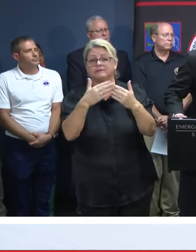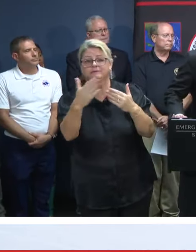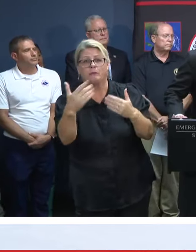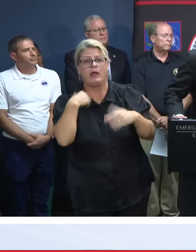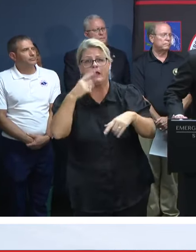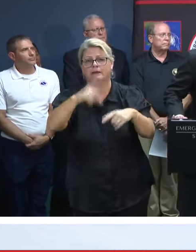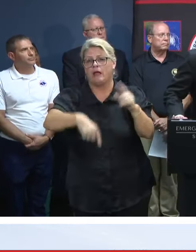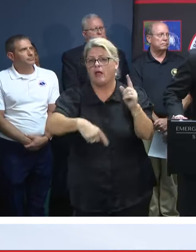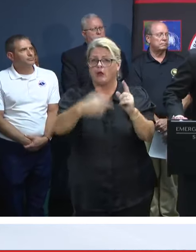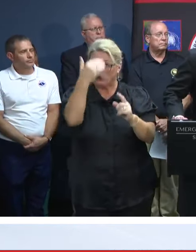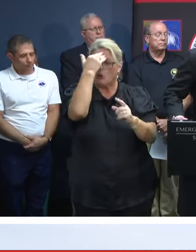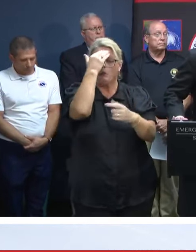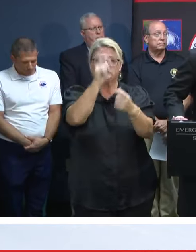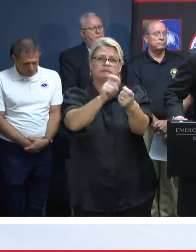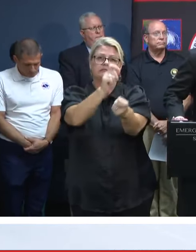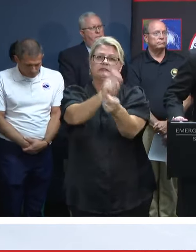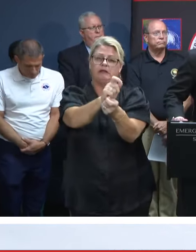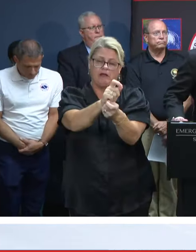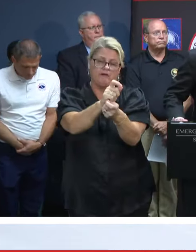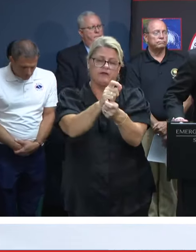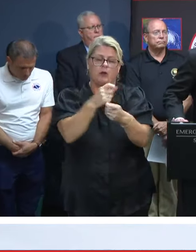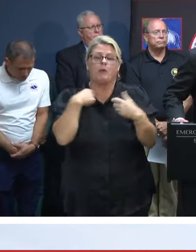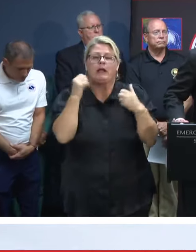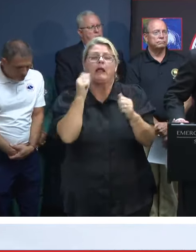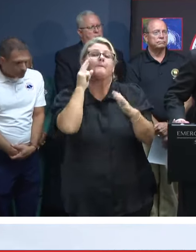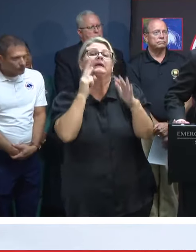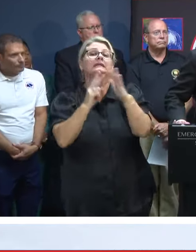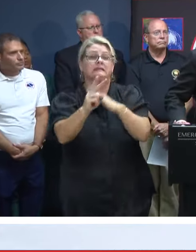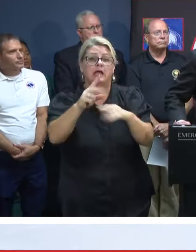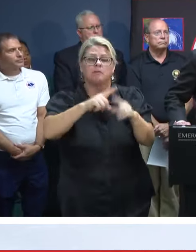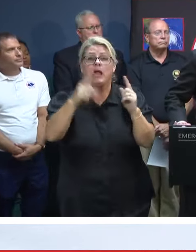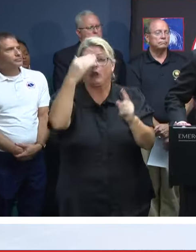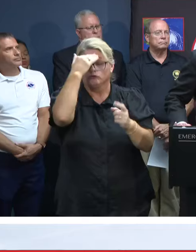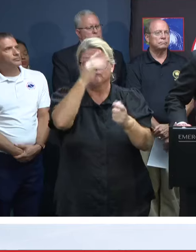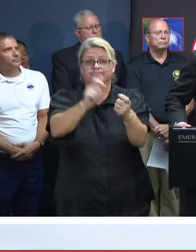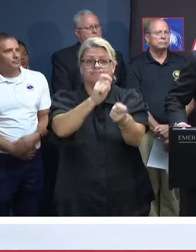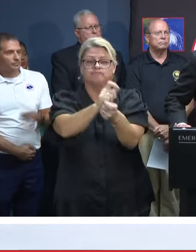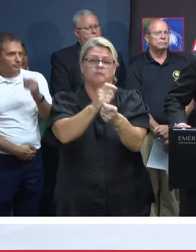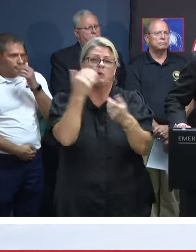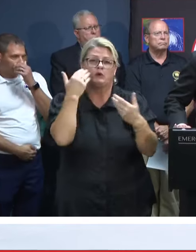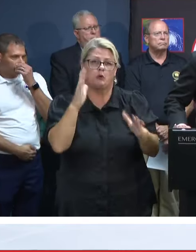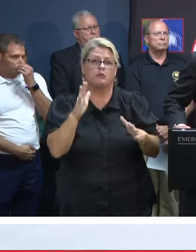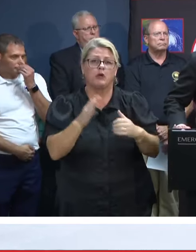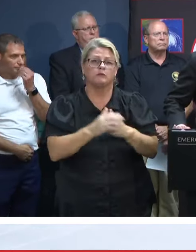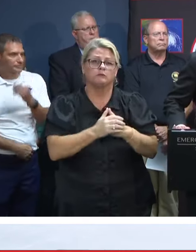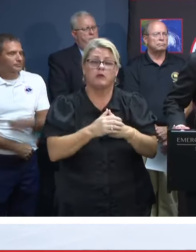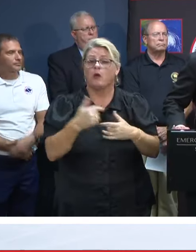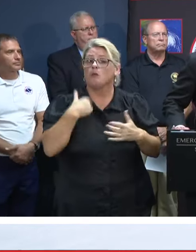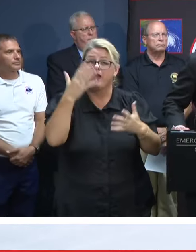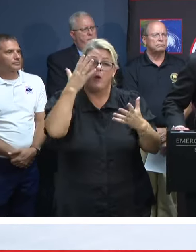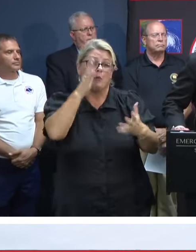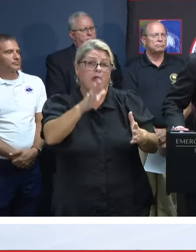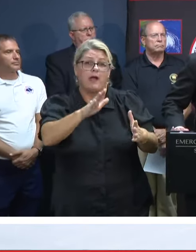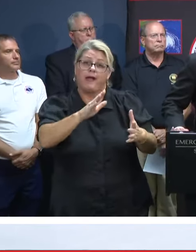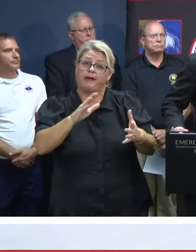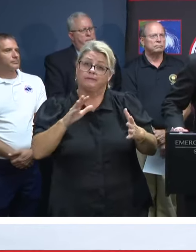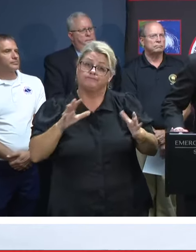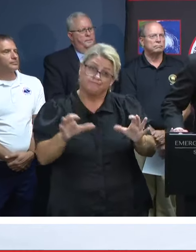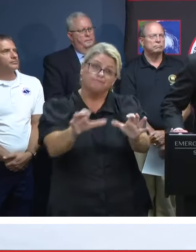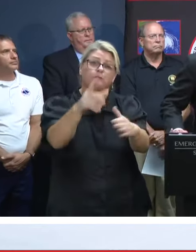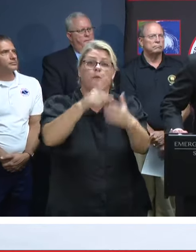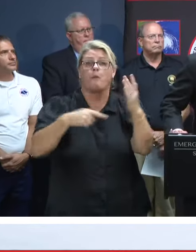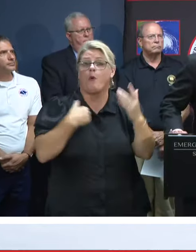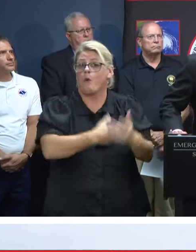but we'll know more soon. And we'll react depending on what we see.